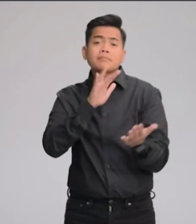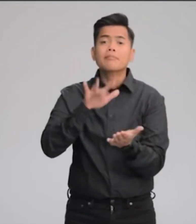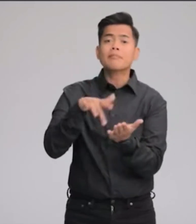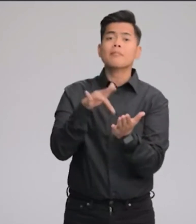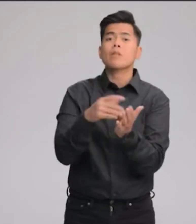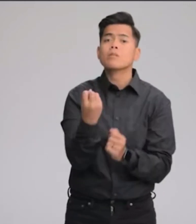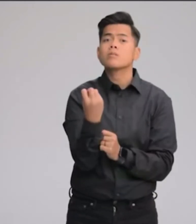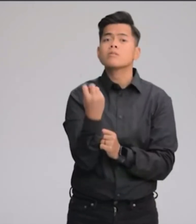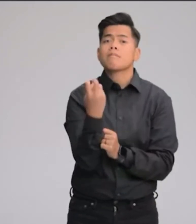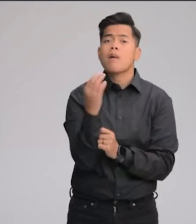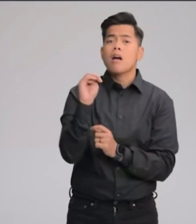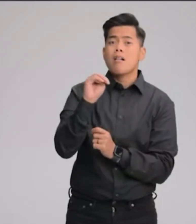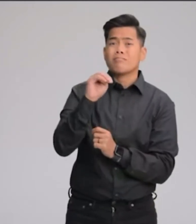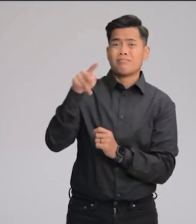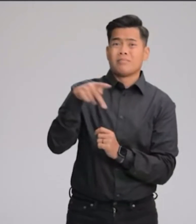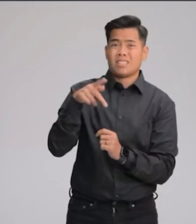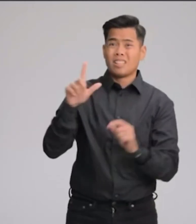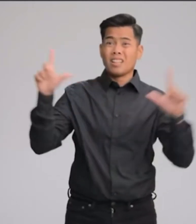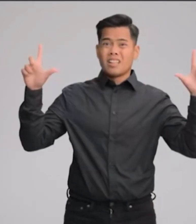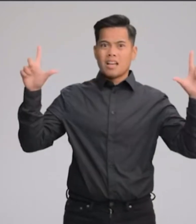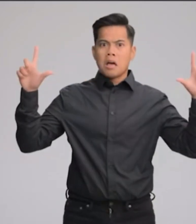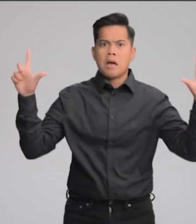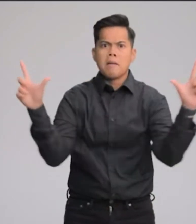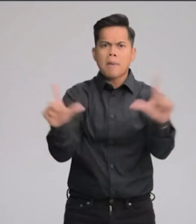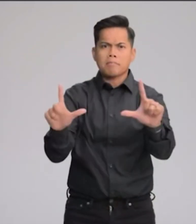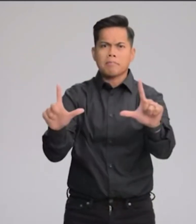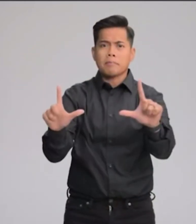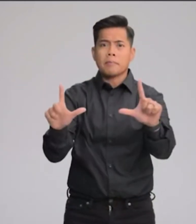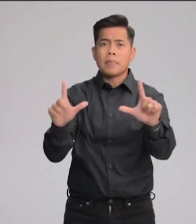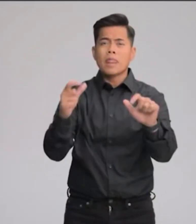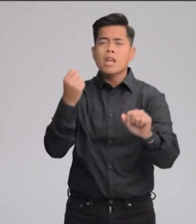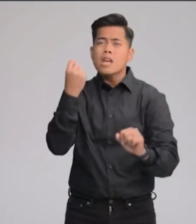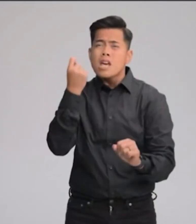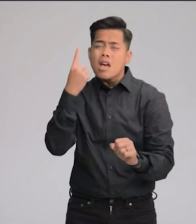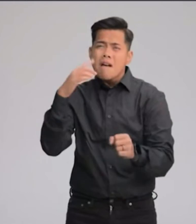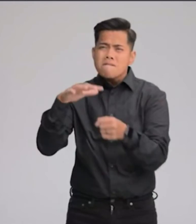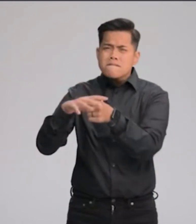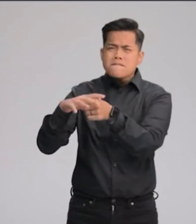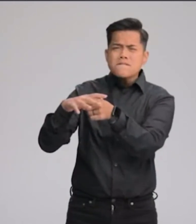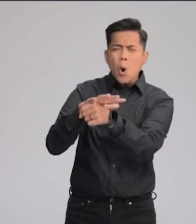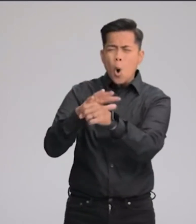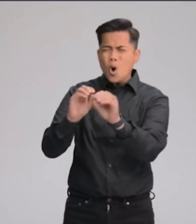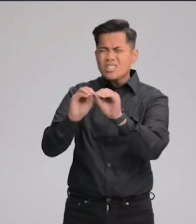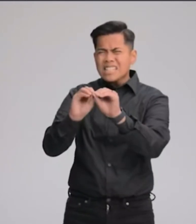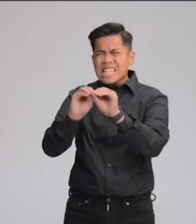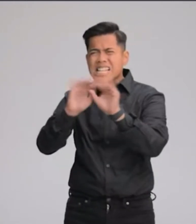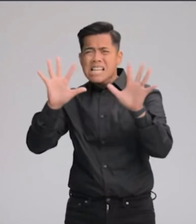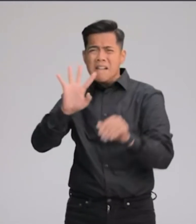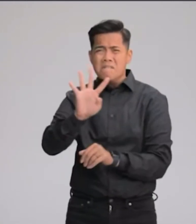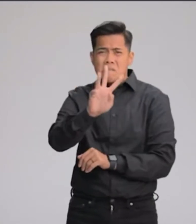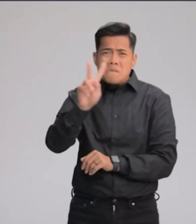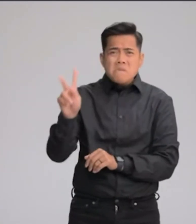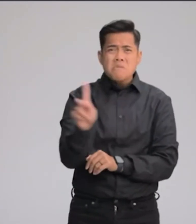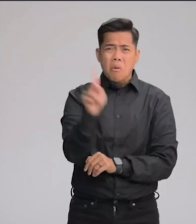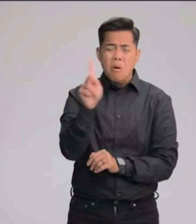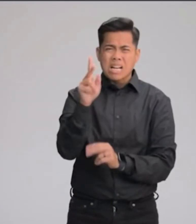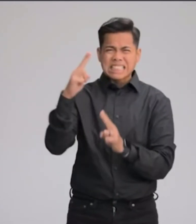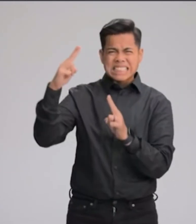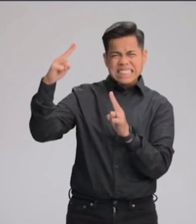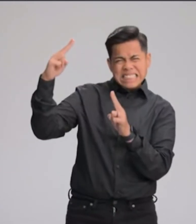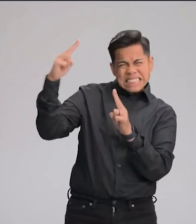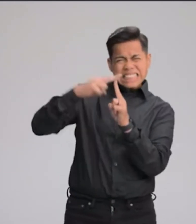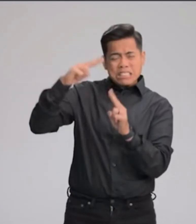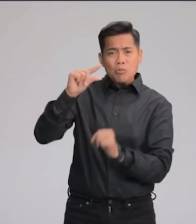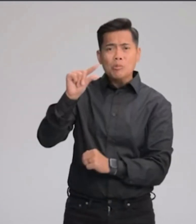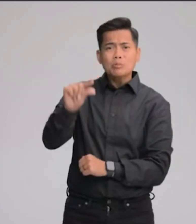use the middle 12 megapixels of the new sensor to deliver a full resolution photo and 4k